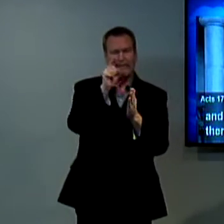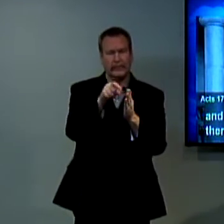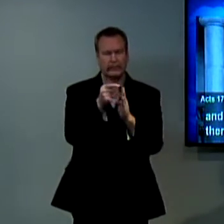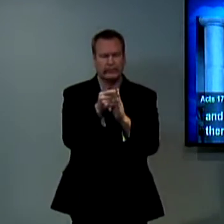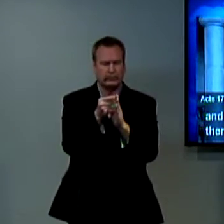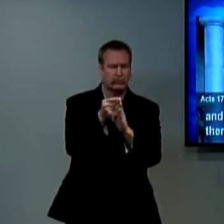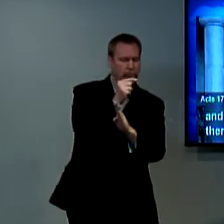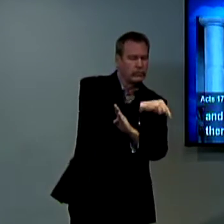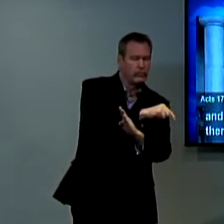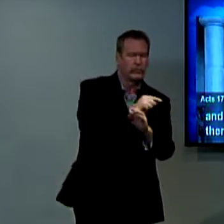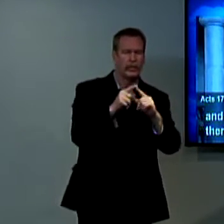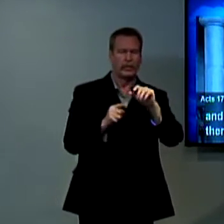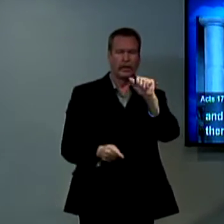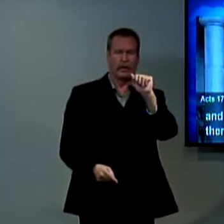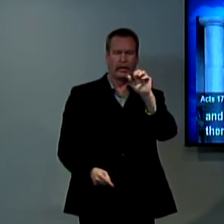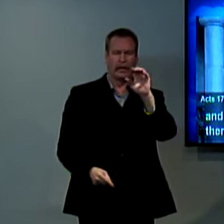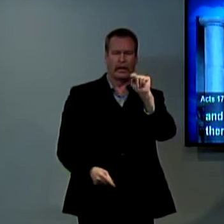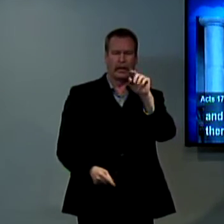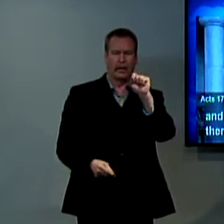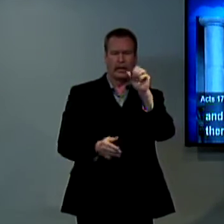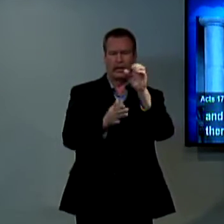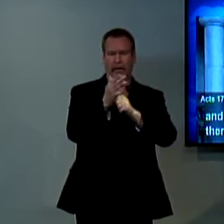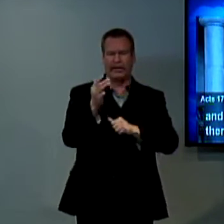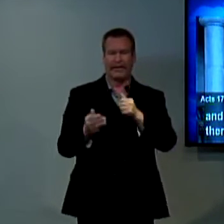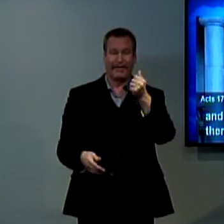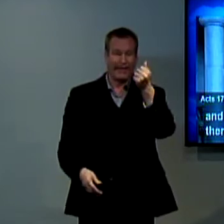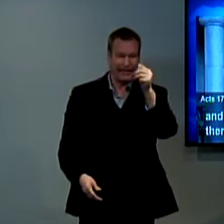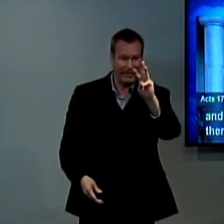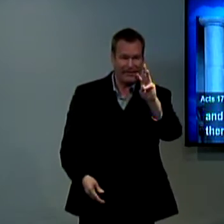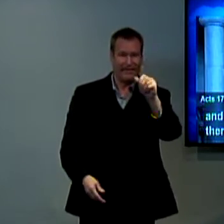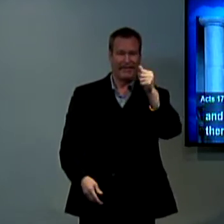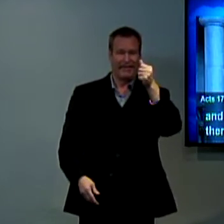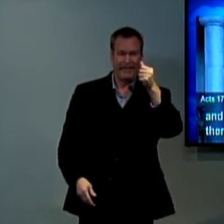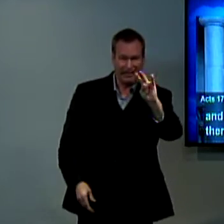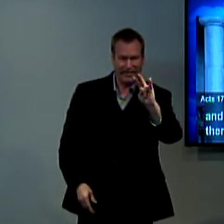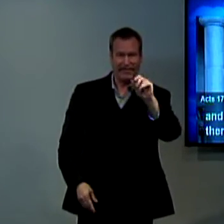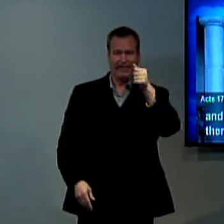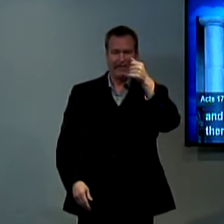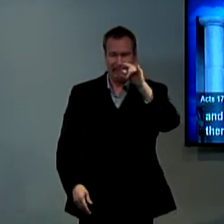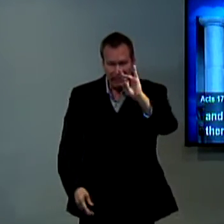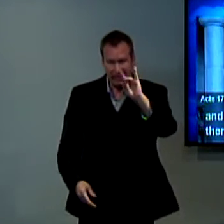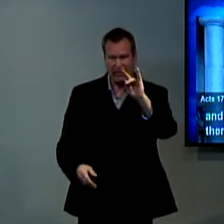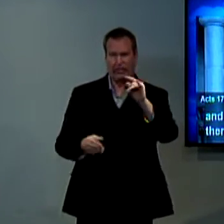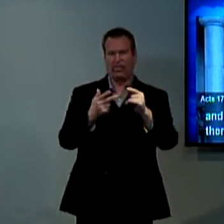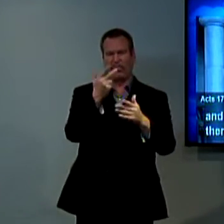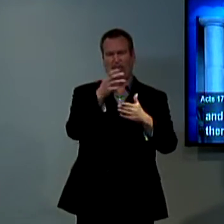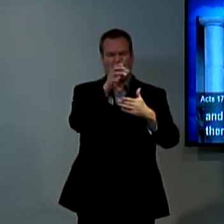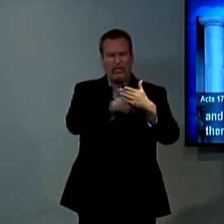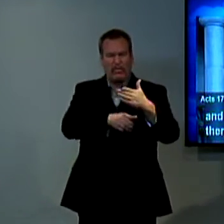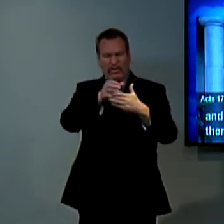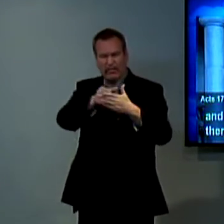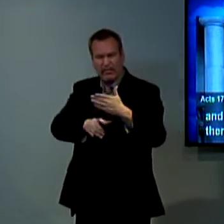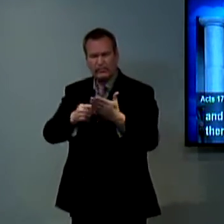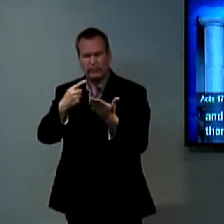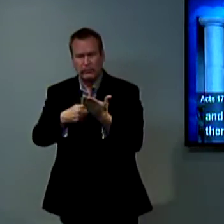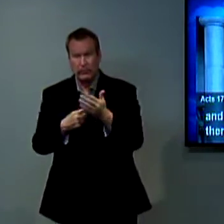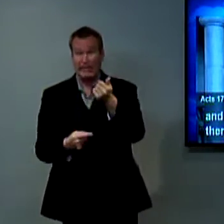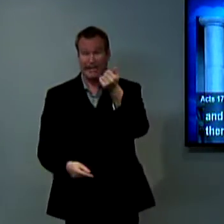now in Thessalonica in Thessalonians when you go before that and you read more chapters of different